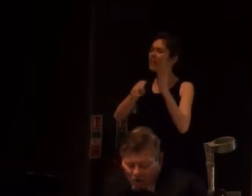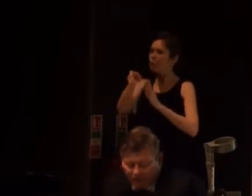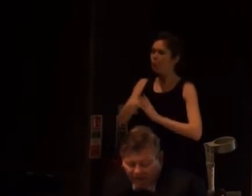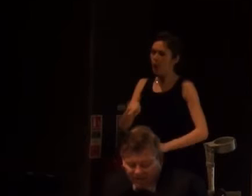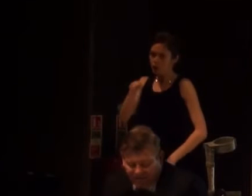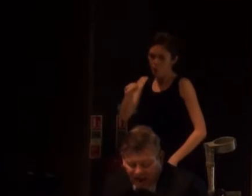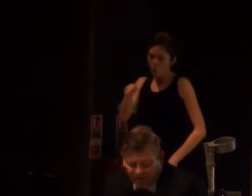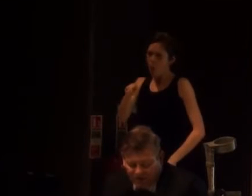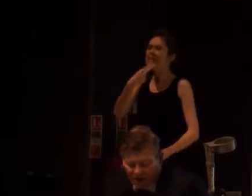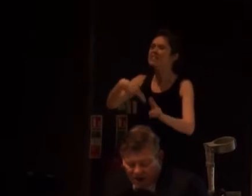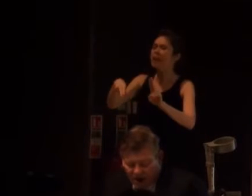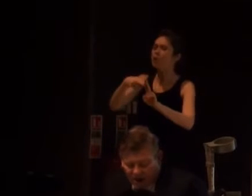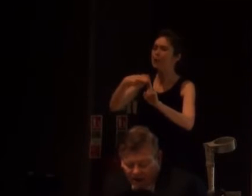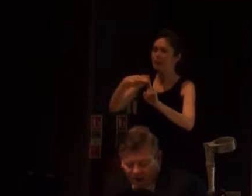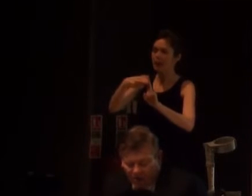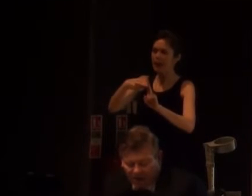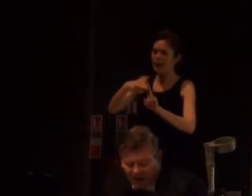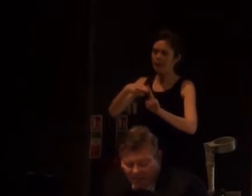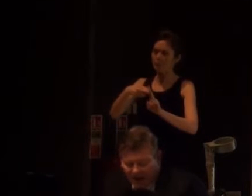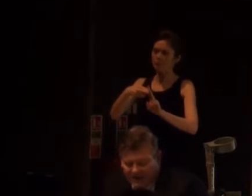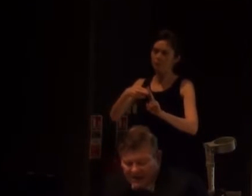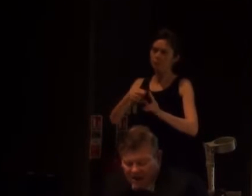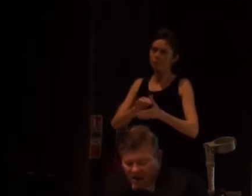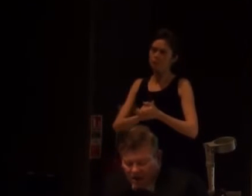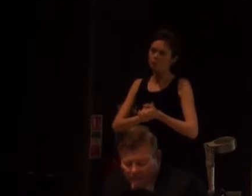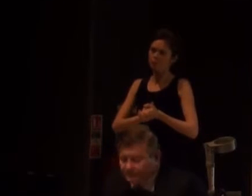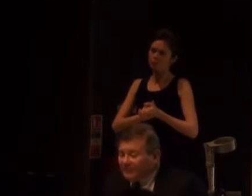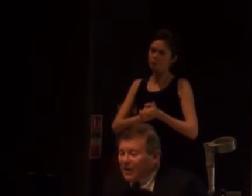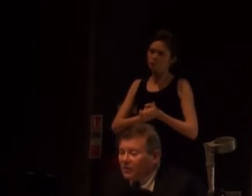often found around the place.